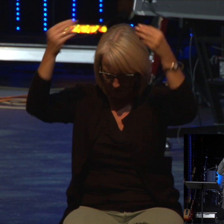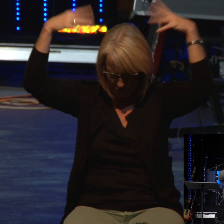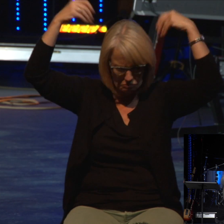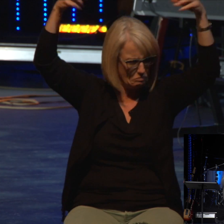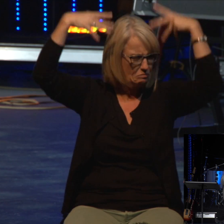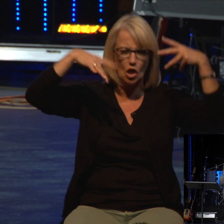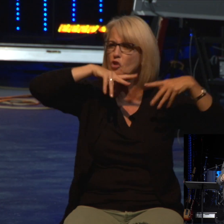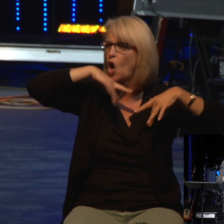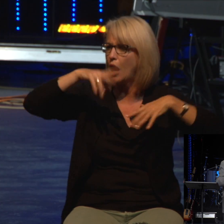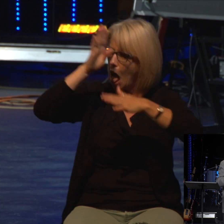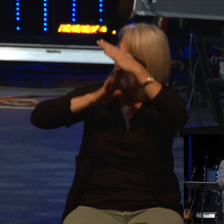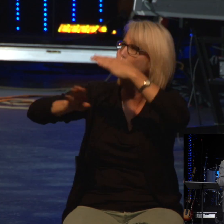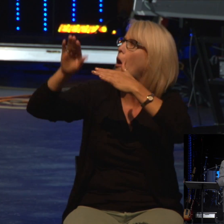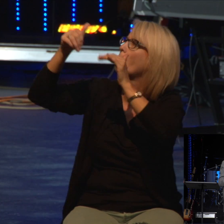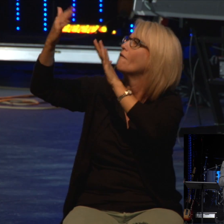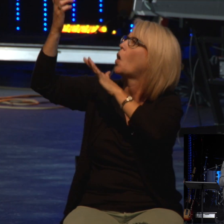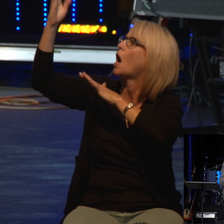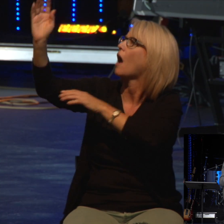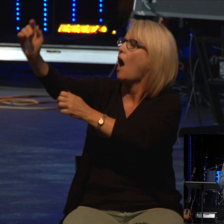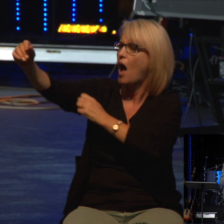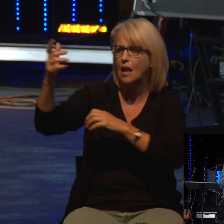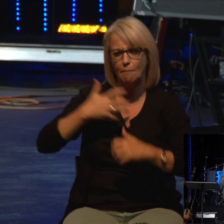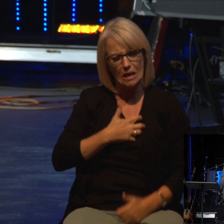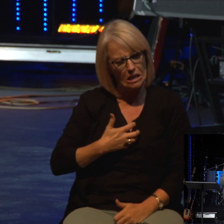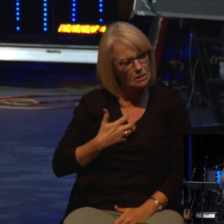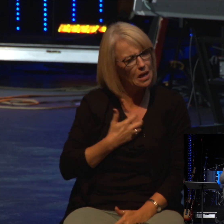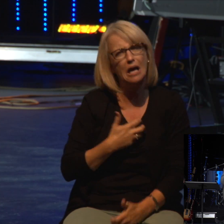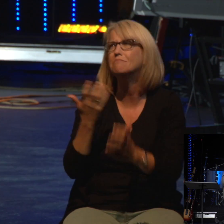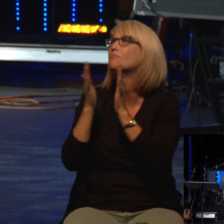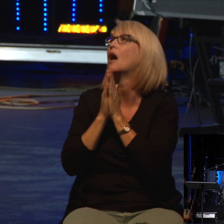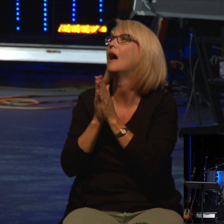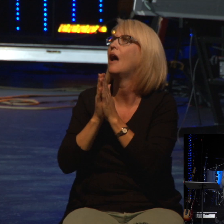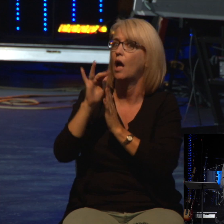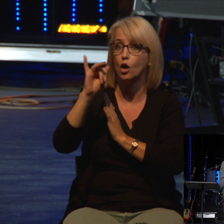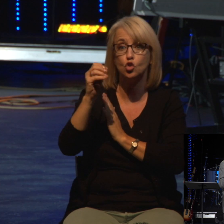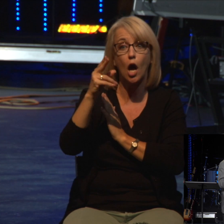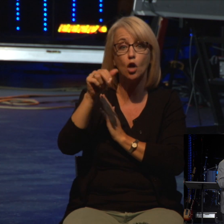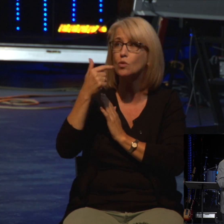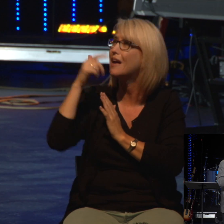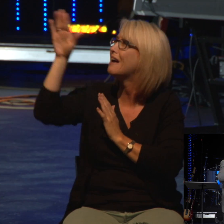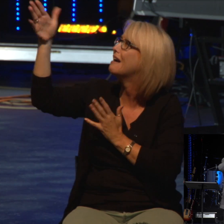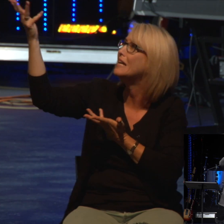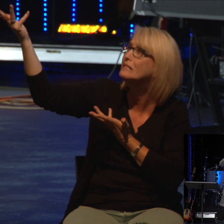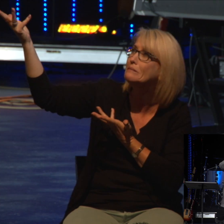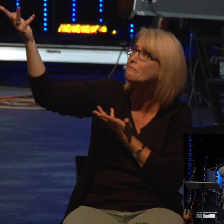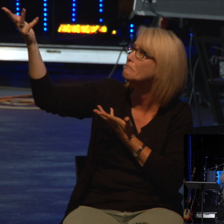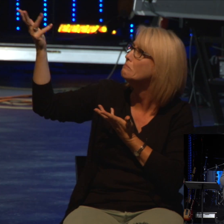a sign of humility. And they are in misery. And Joshua prays, listen, God, why didn't you leave us on the